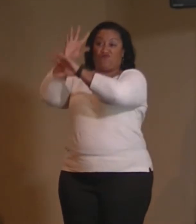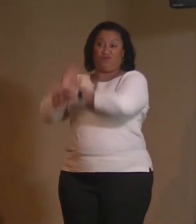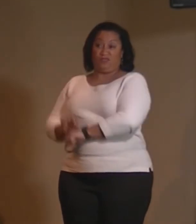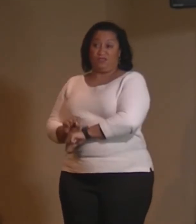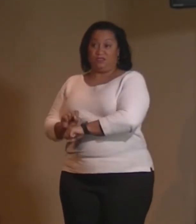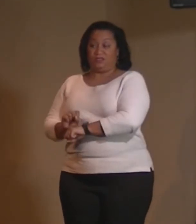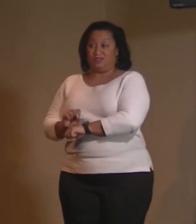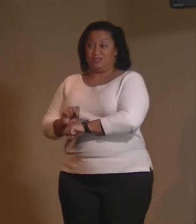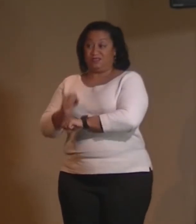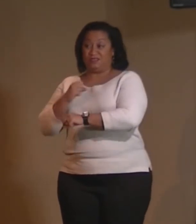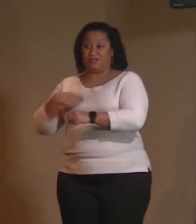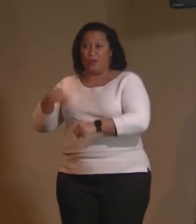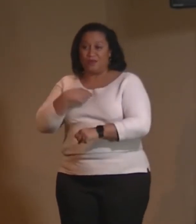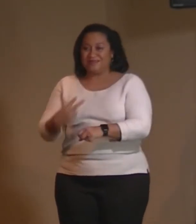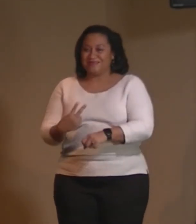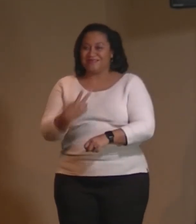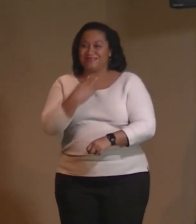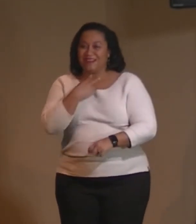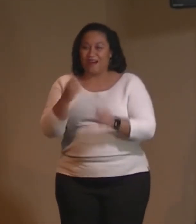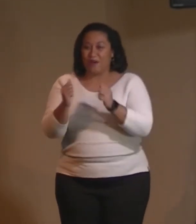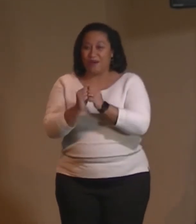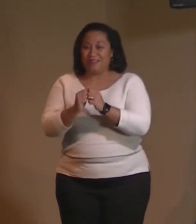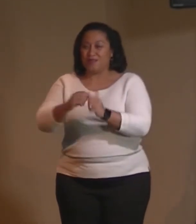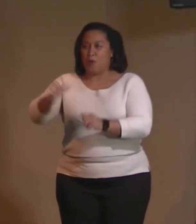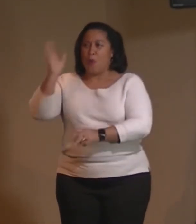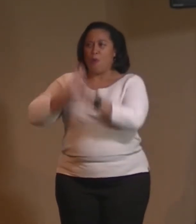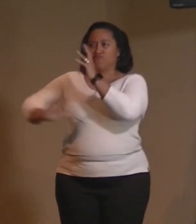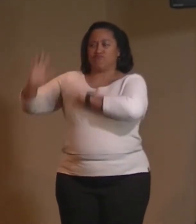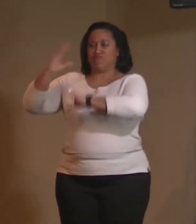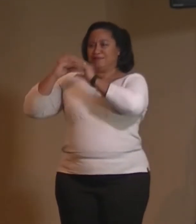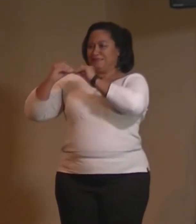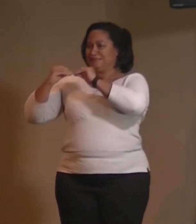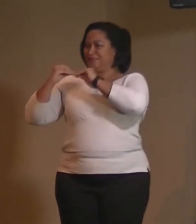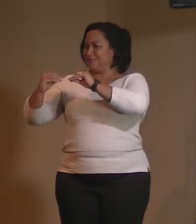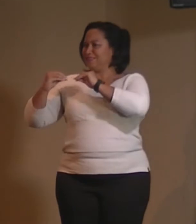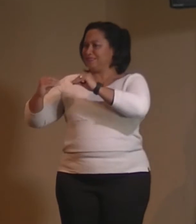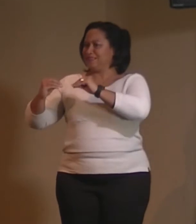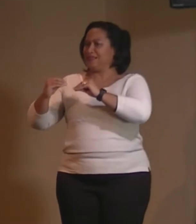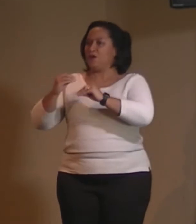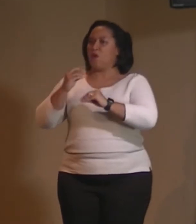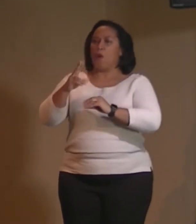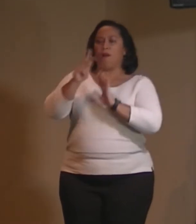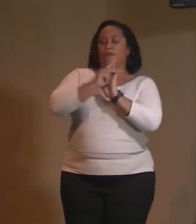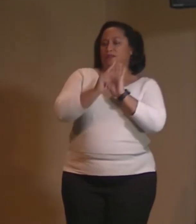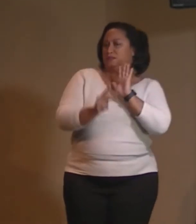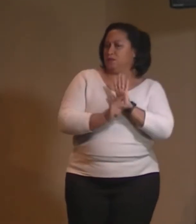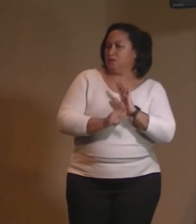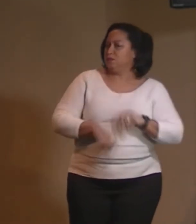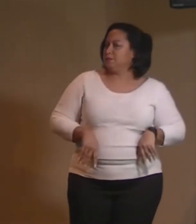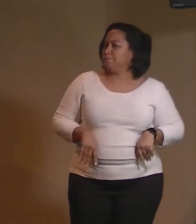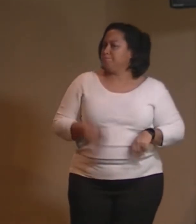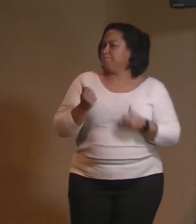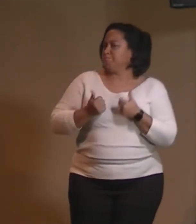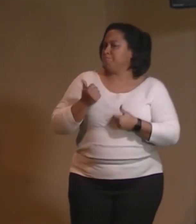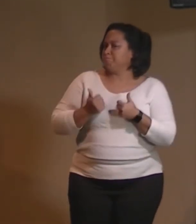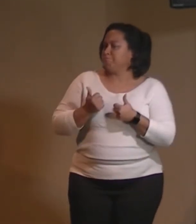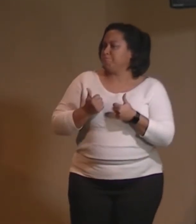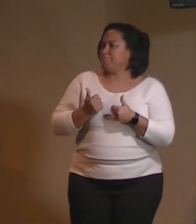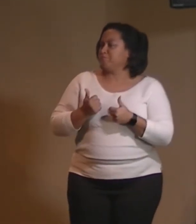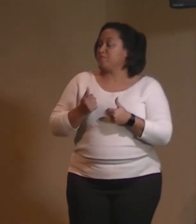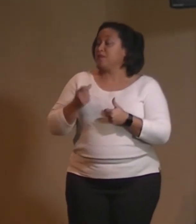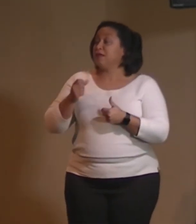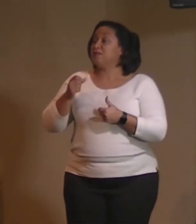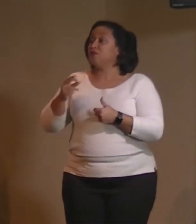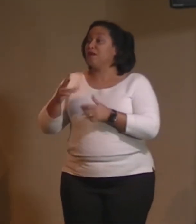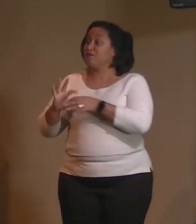Are we bound as a teaching, are we bound as an individual based on precedent or based on principle? If we're